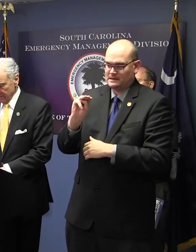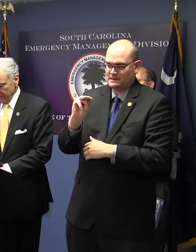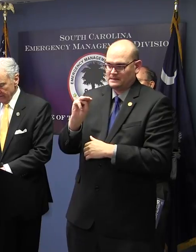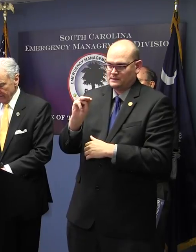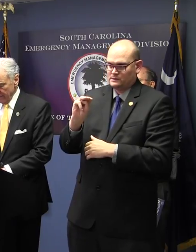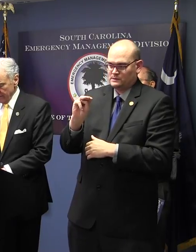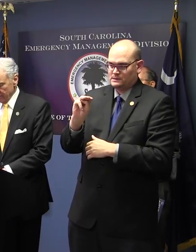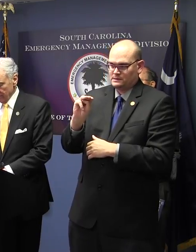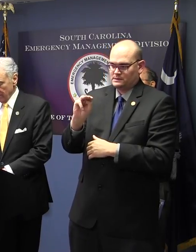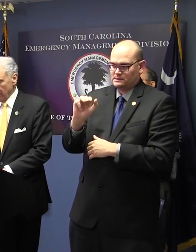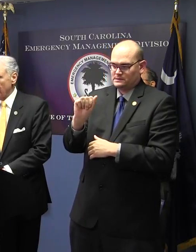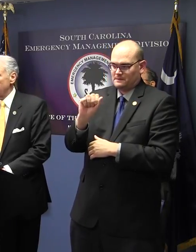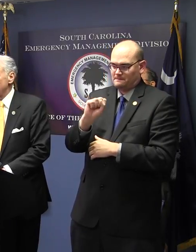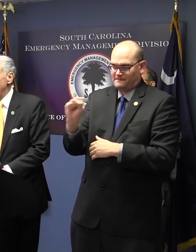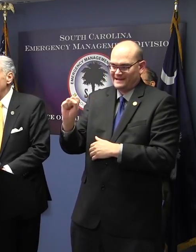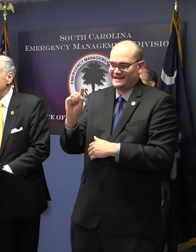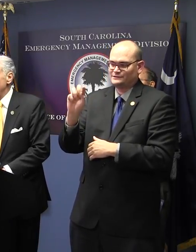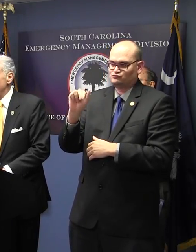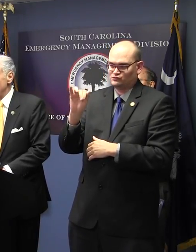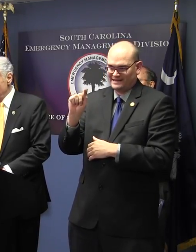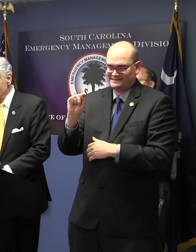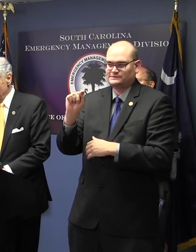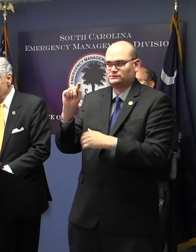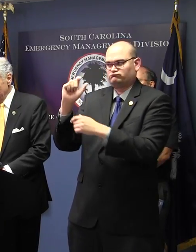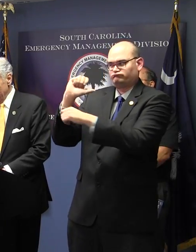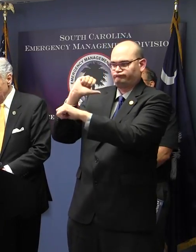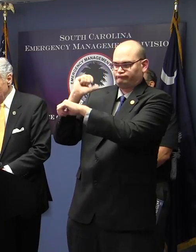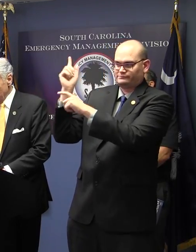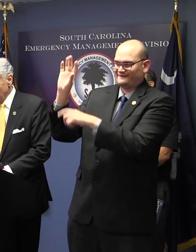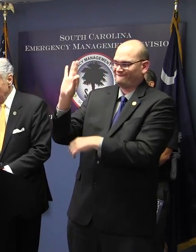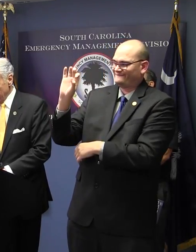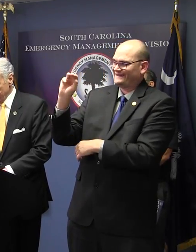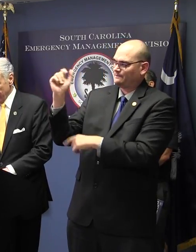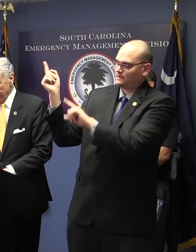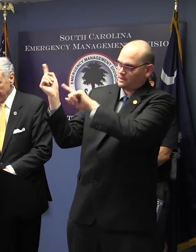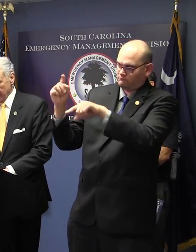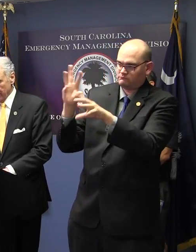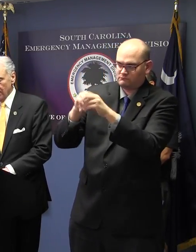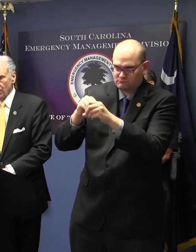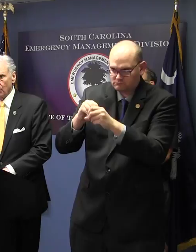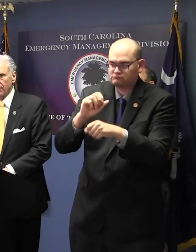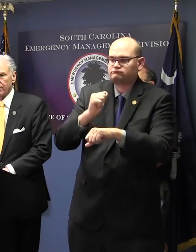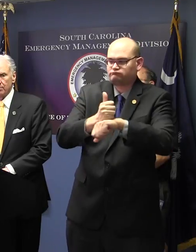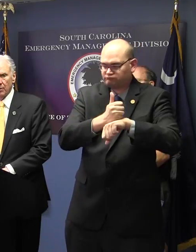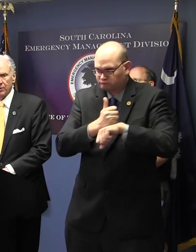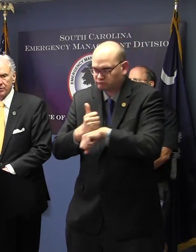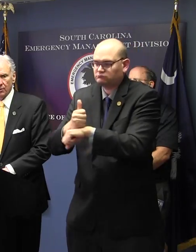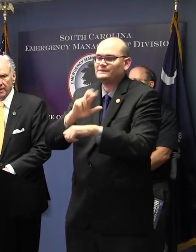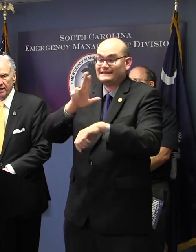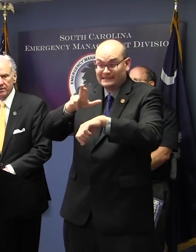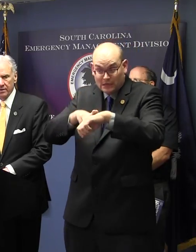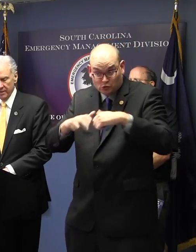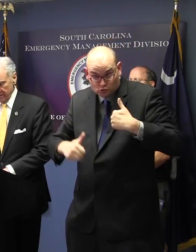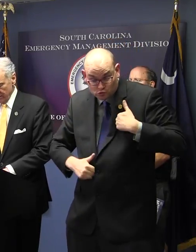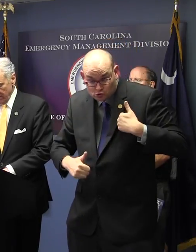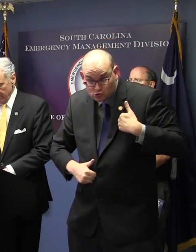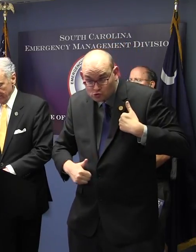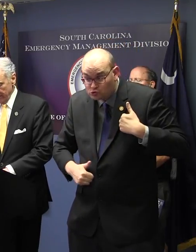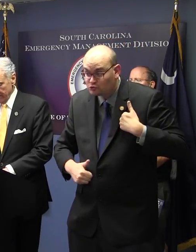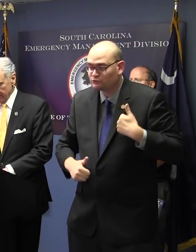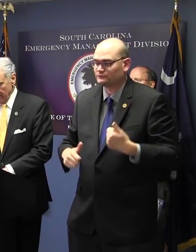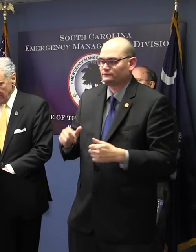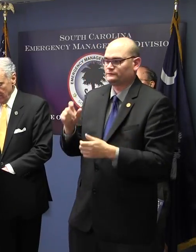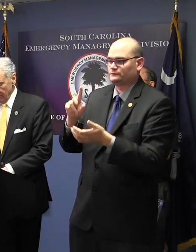FEMA and the National Guard to begin contracting with commercial entities,